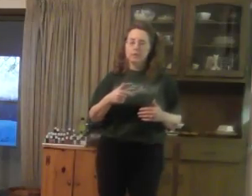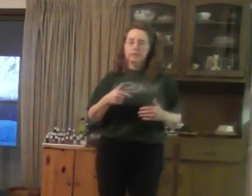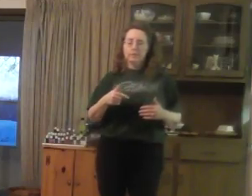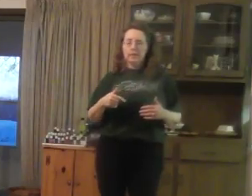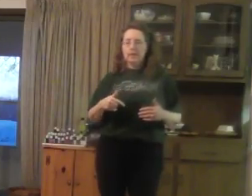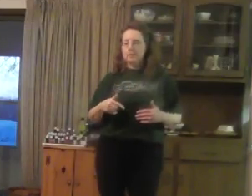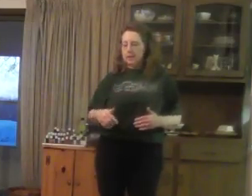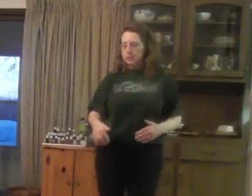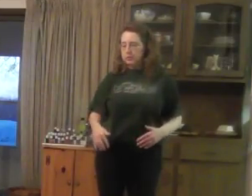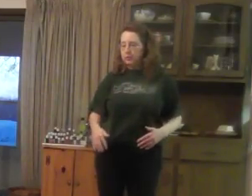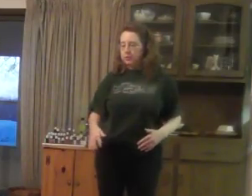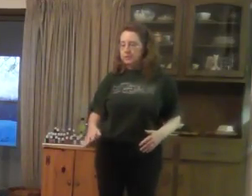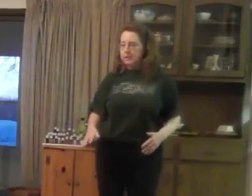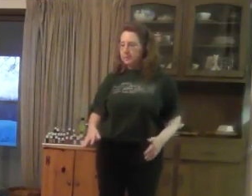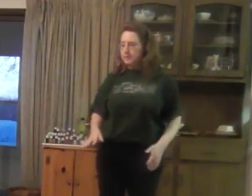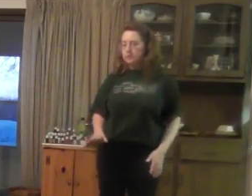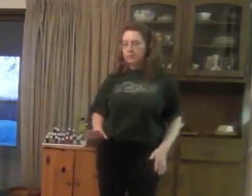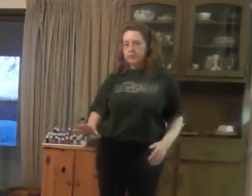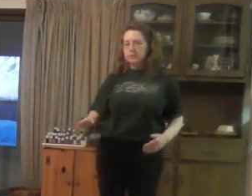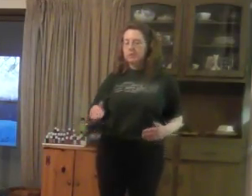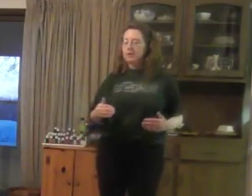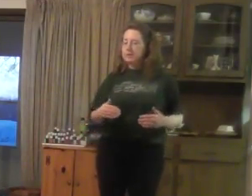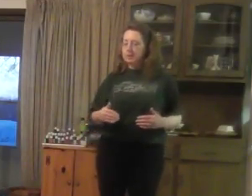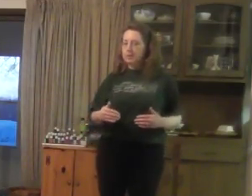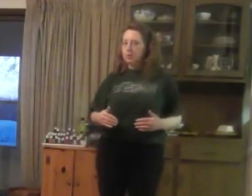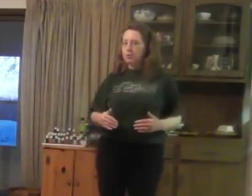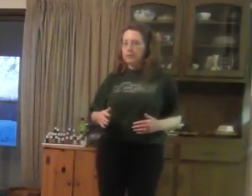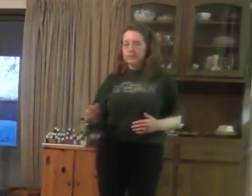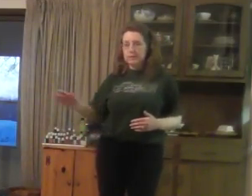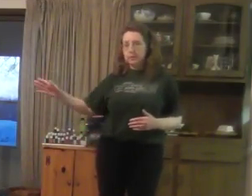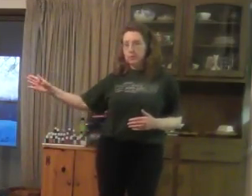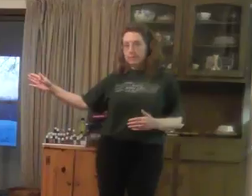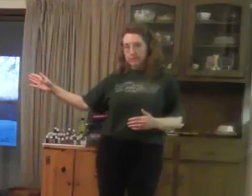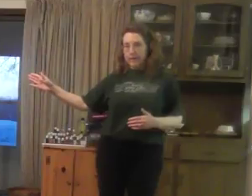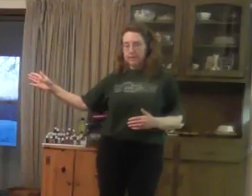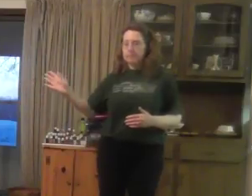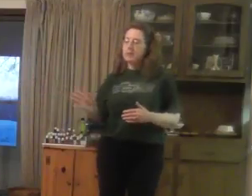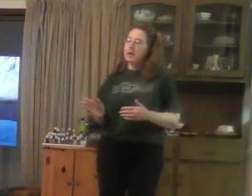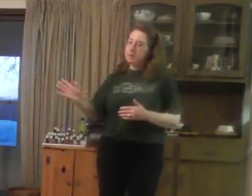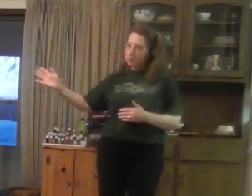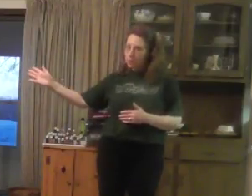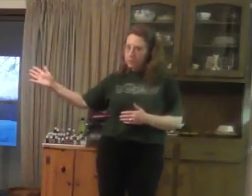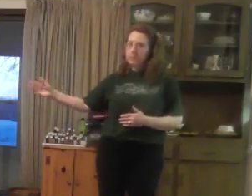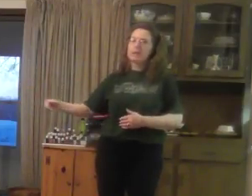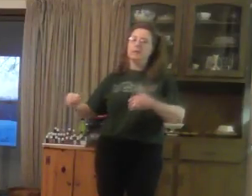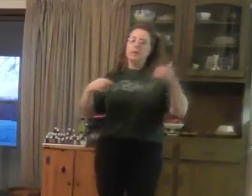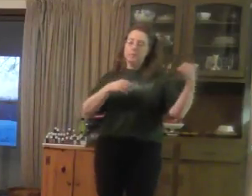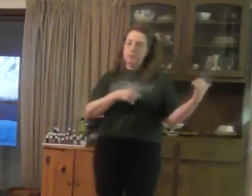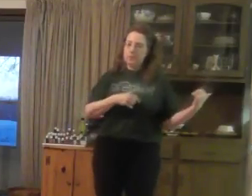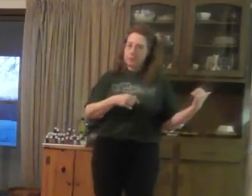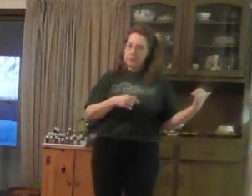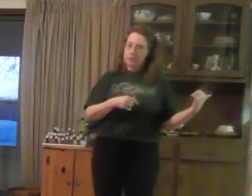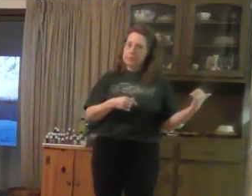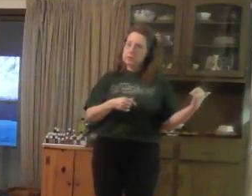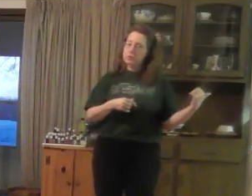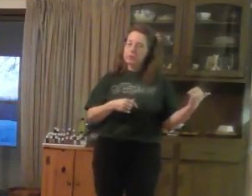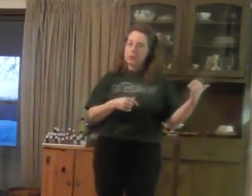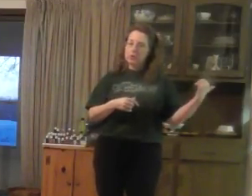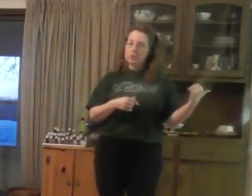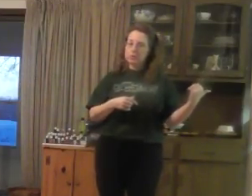I'll just go through the steps. The first part that I'm going to go over is the grapevine. I'm going to go to my right, but remember, you're in lines 2 or 4, you